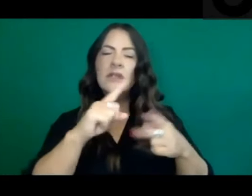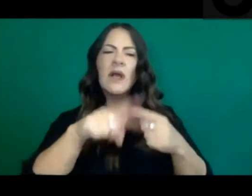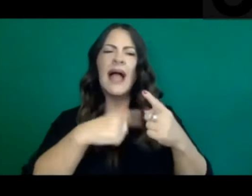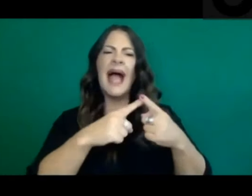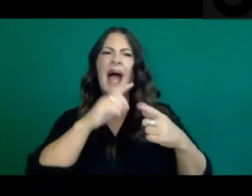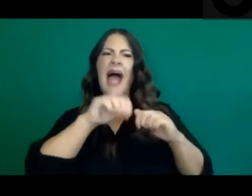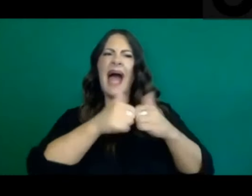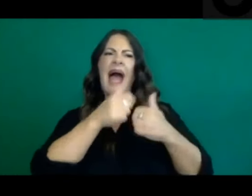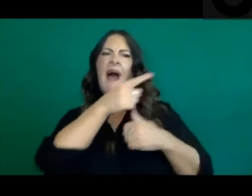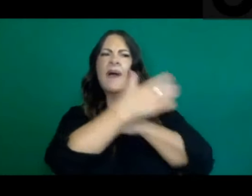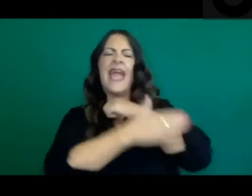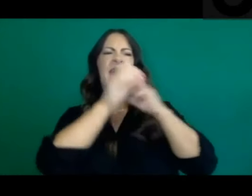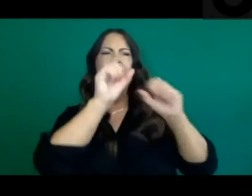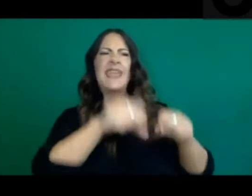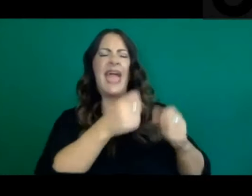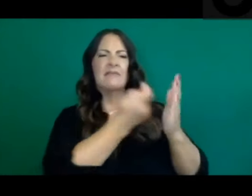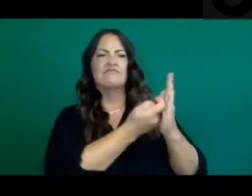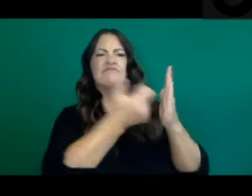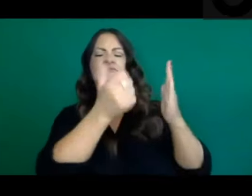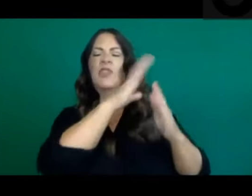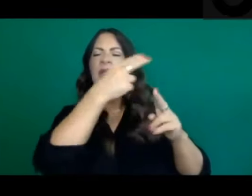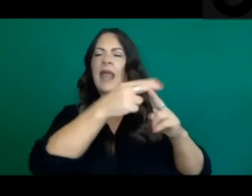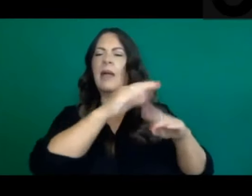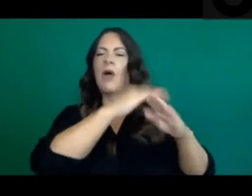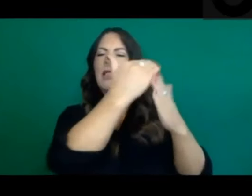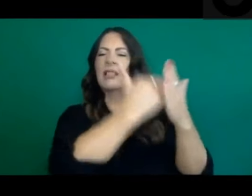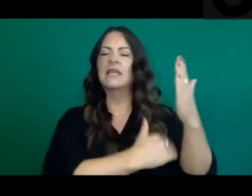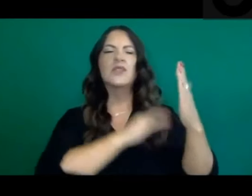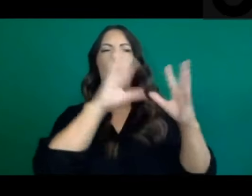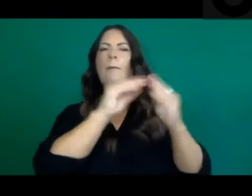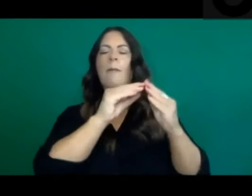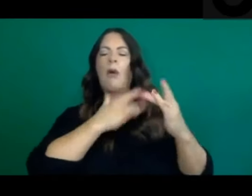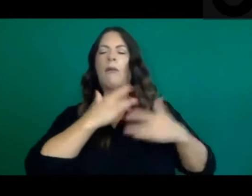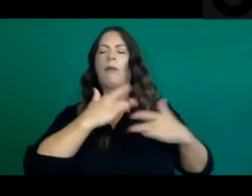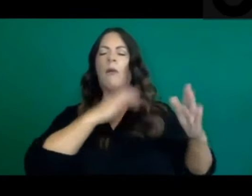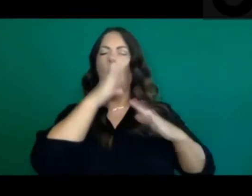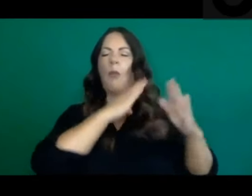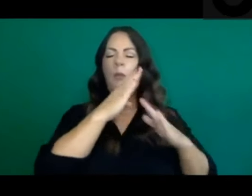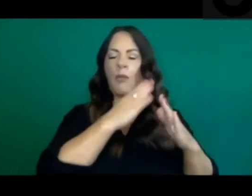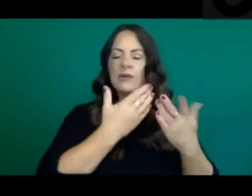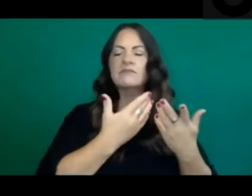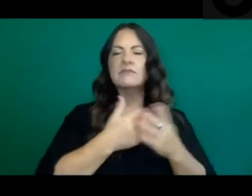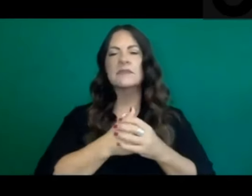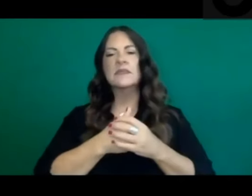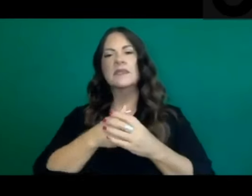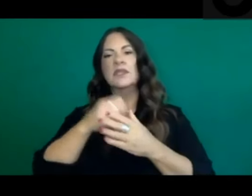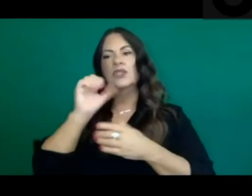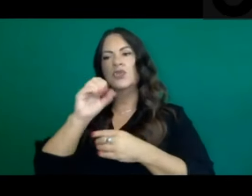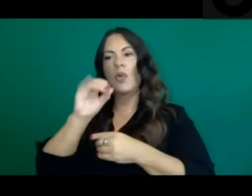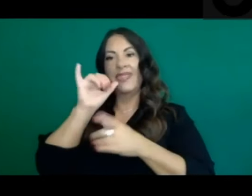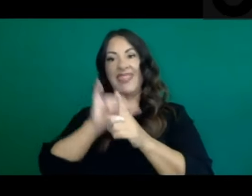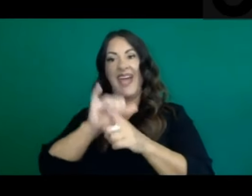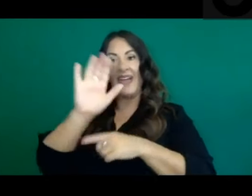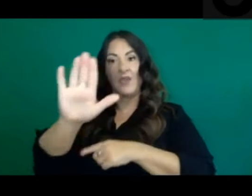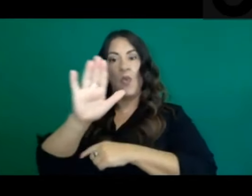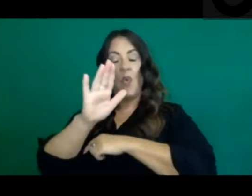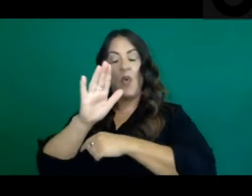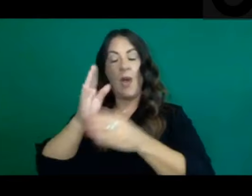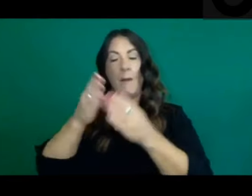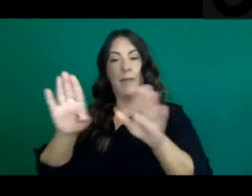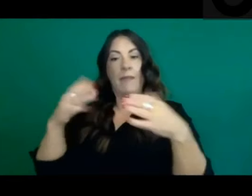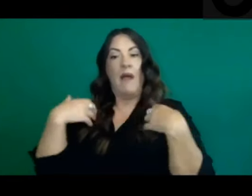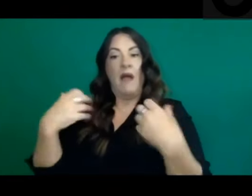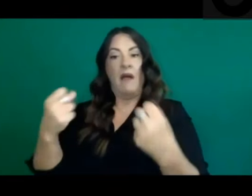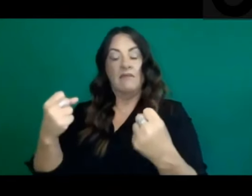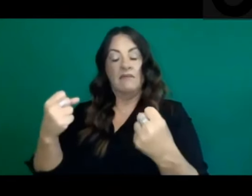we said in our July 13th order, public health officer order, that counties